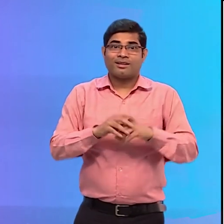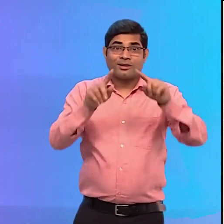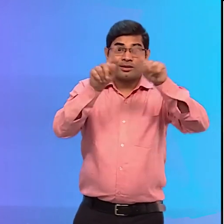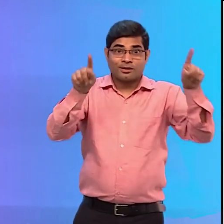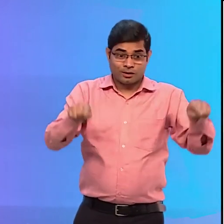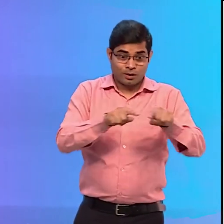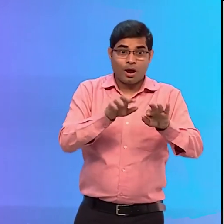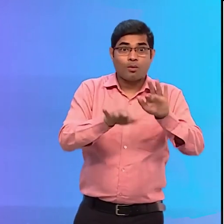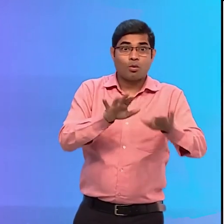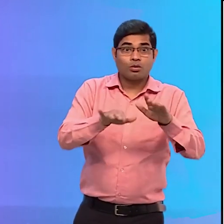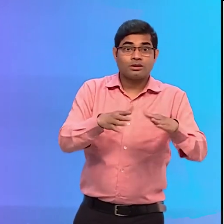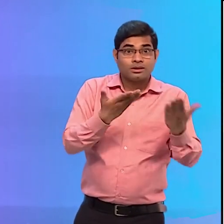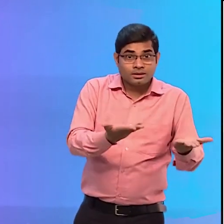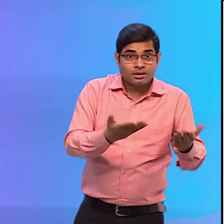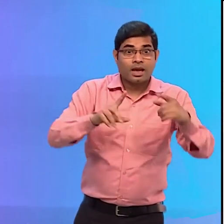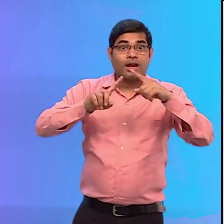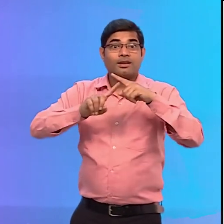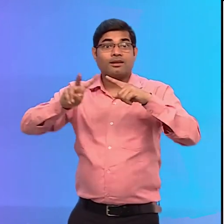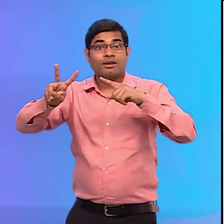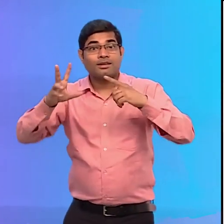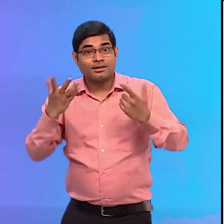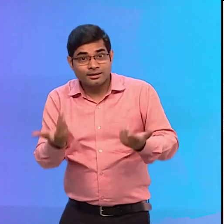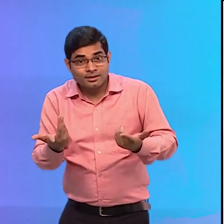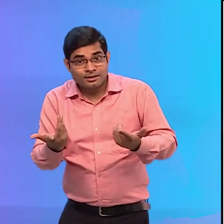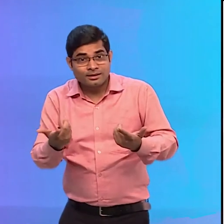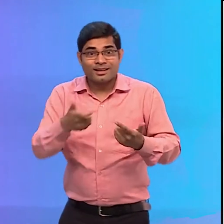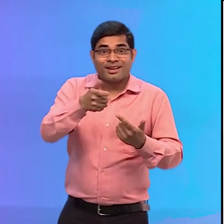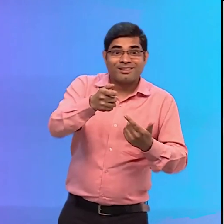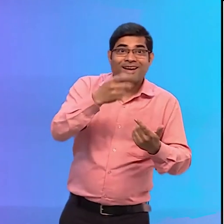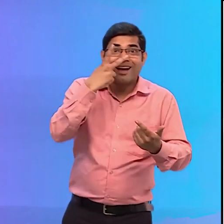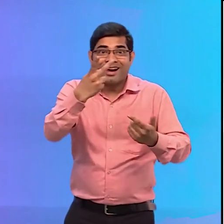Imagine TV programs, websites, etc. were accessible.